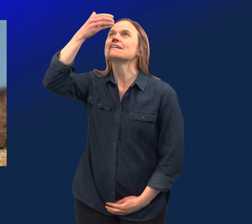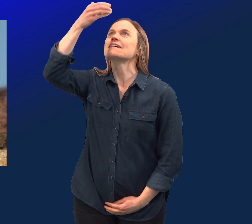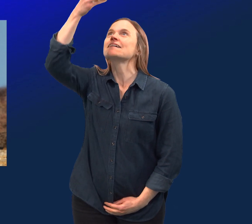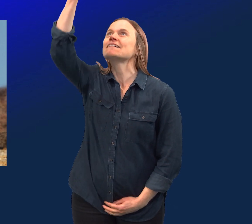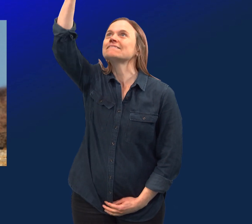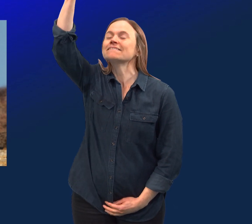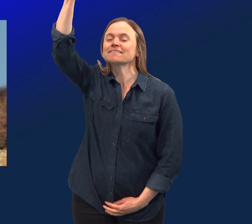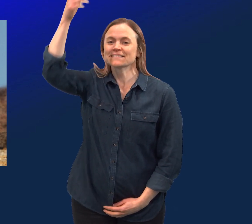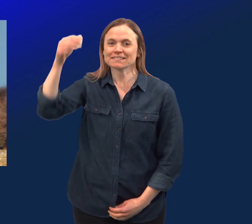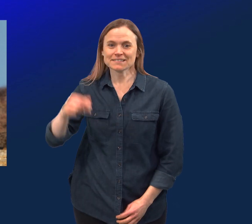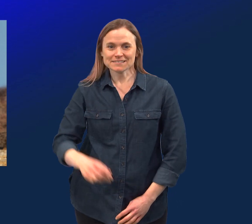Giraffe